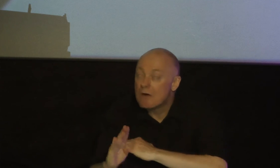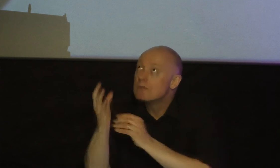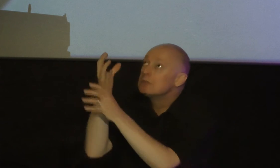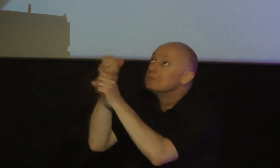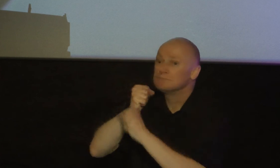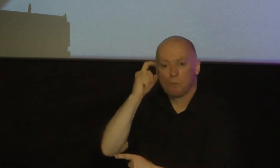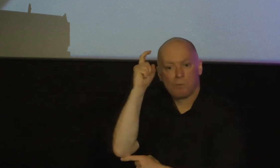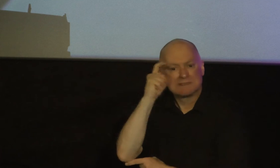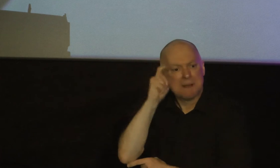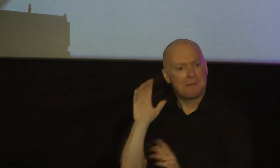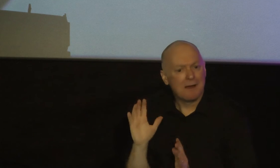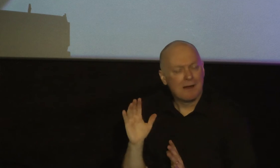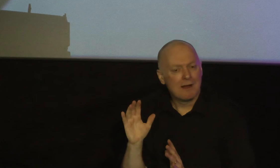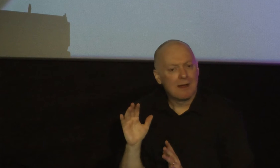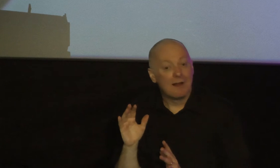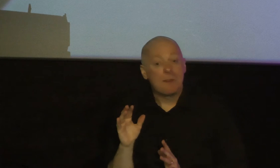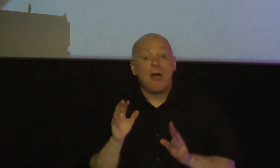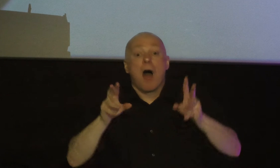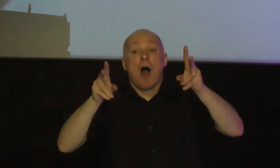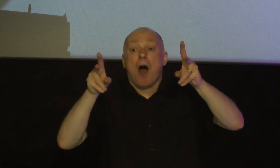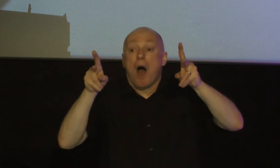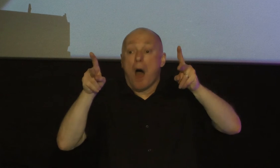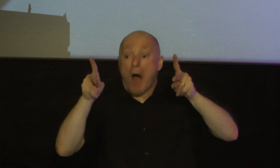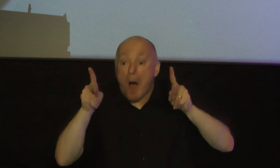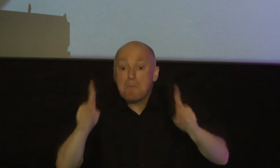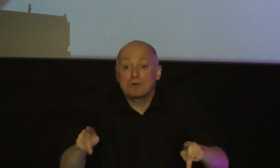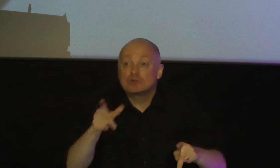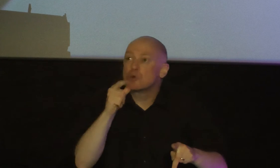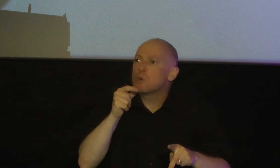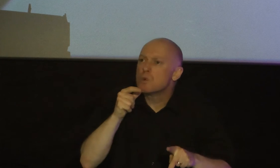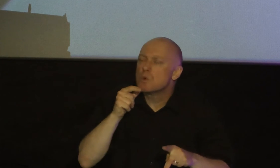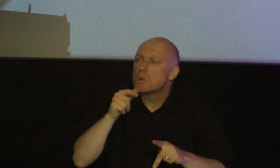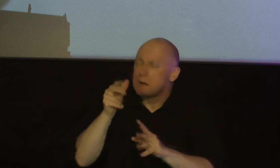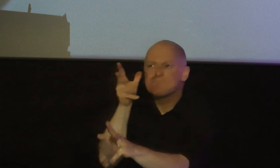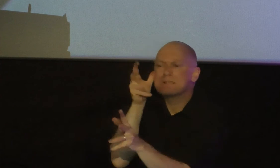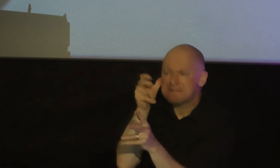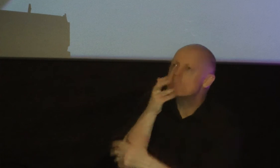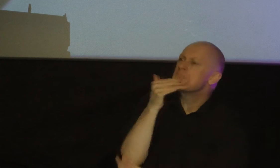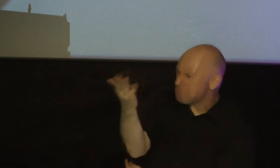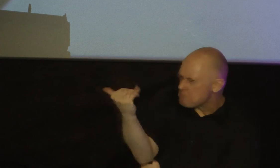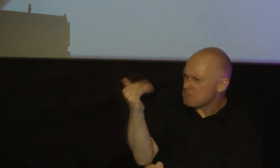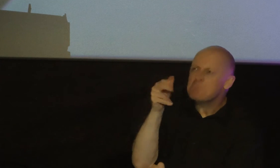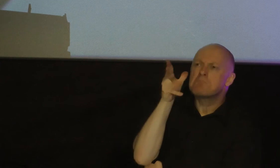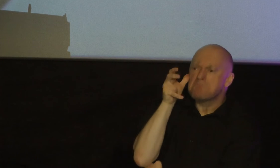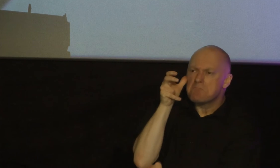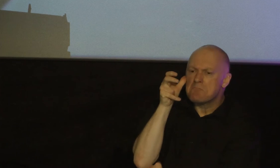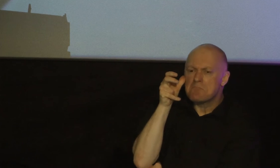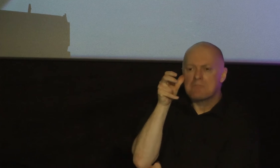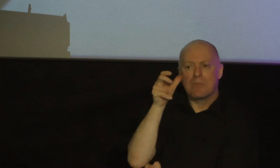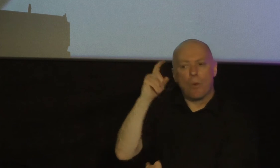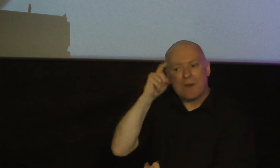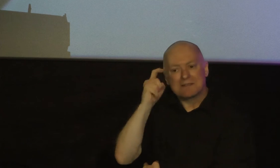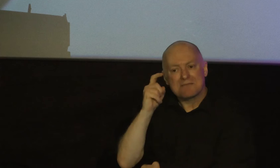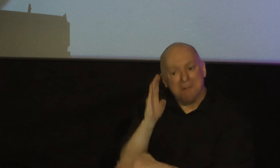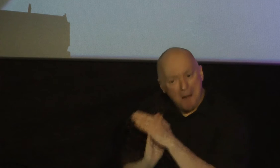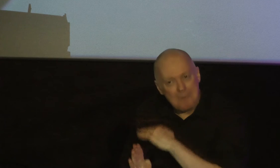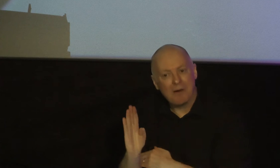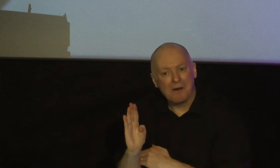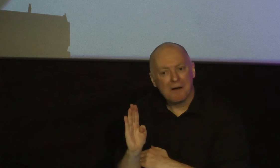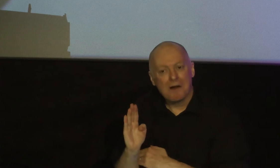wisdom with with the one who is quick to listen there is humility and wisdom with the one who is slow to speak